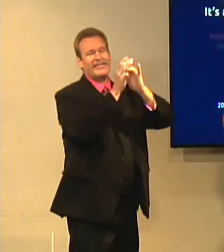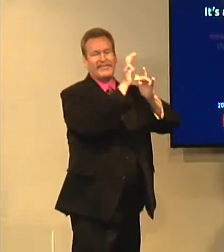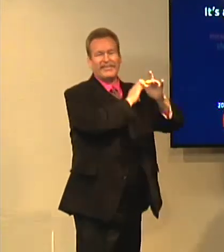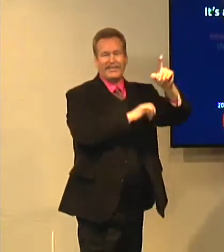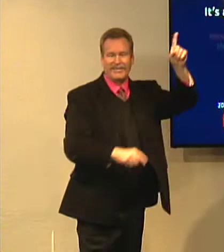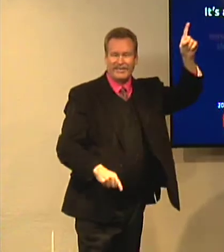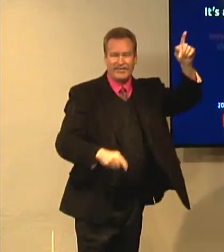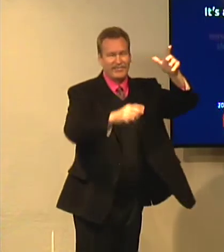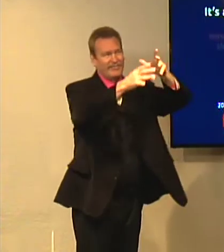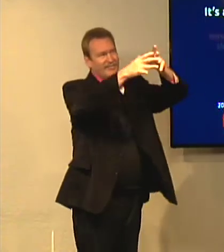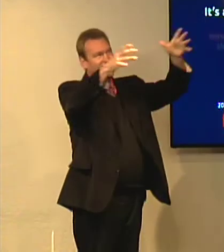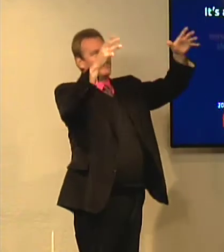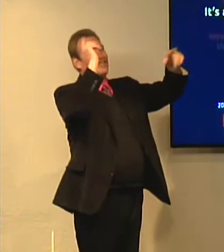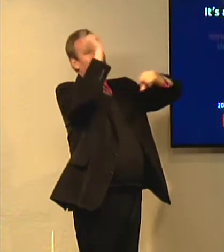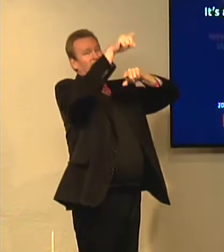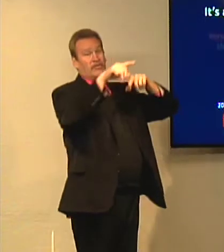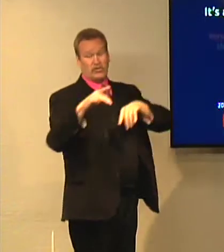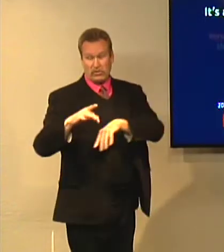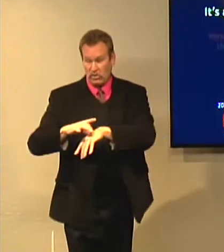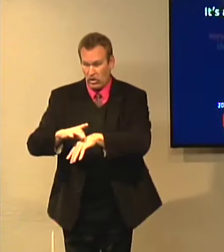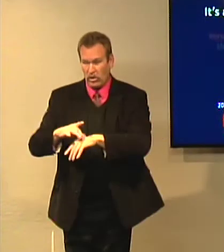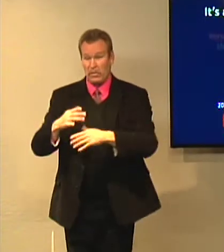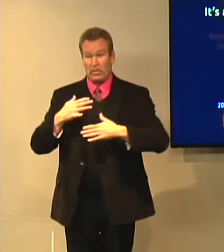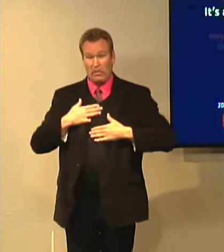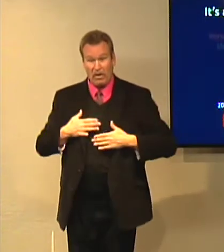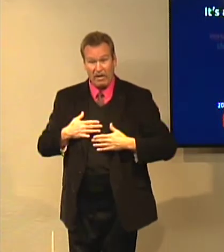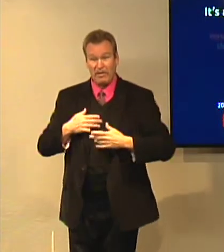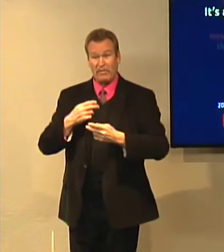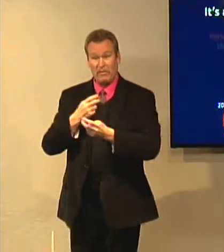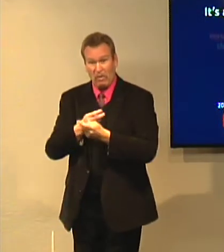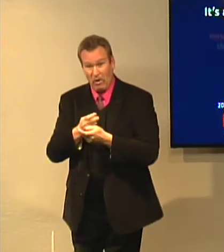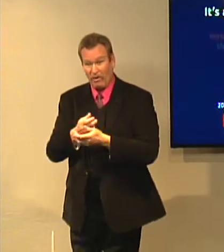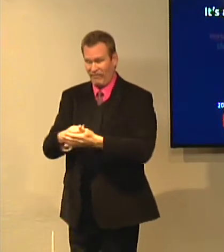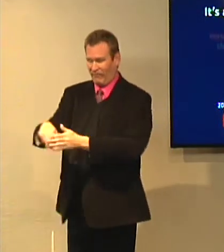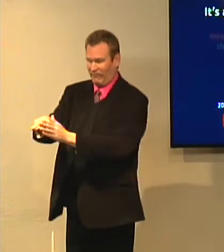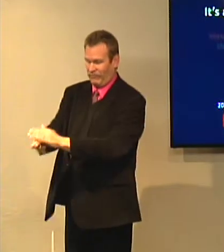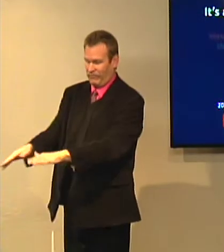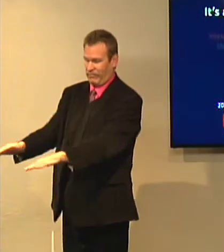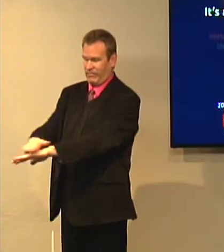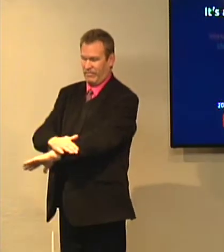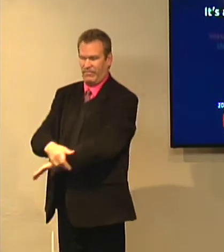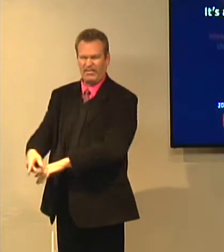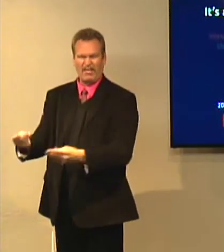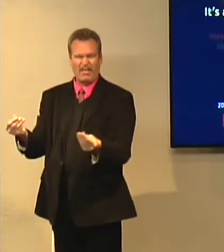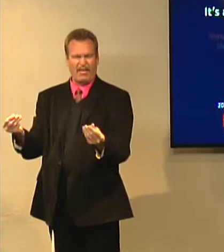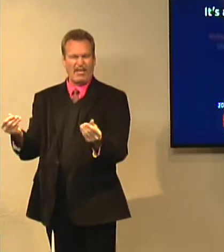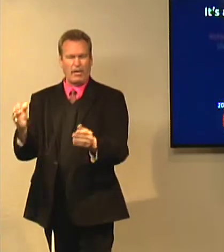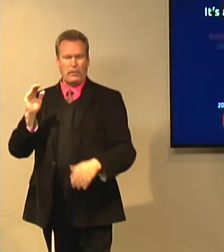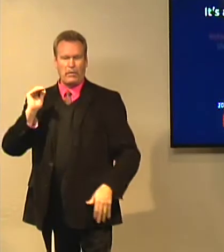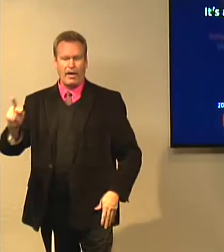We're looking forward to this time. will be with Jesus Christ. Our bodies, our bones, everything is going to diminish.